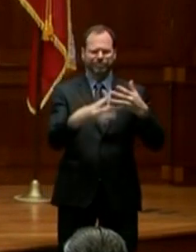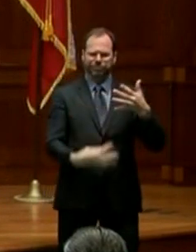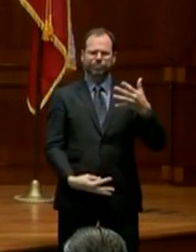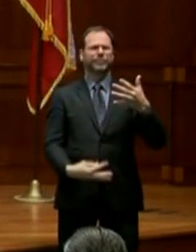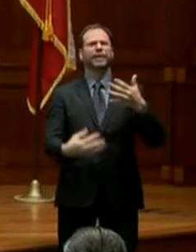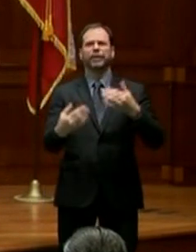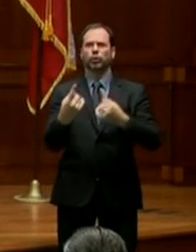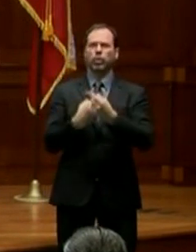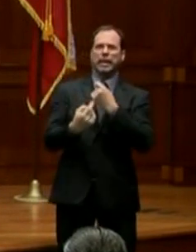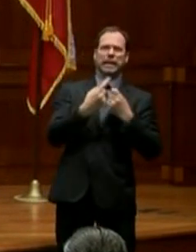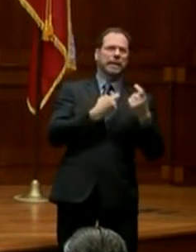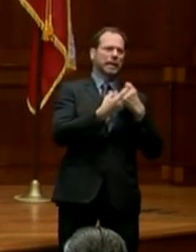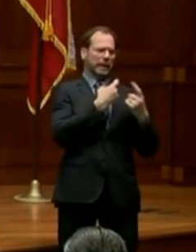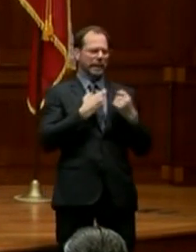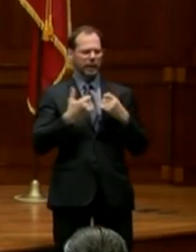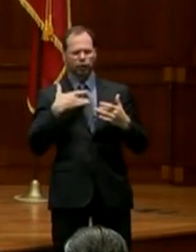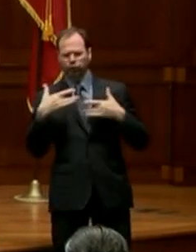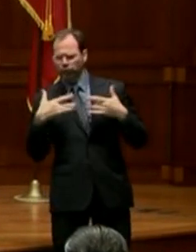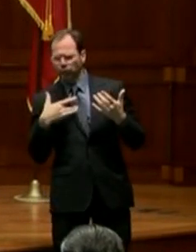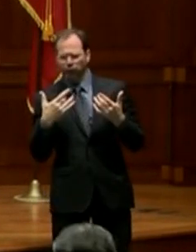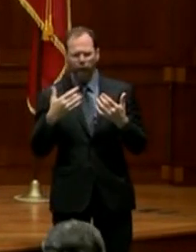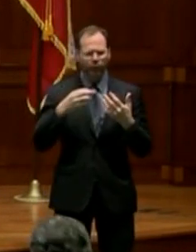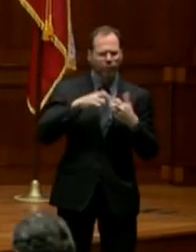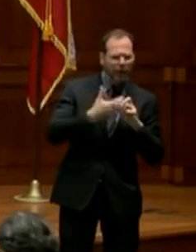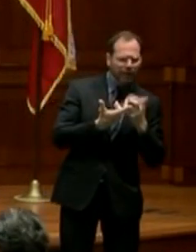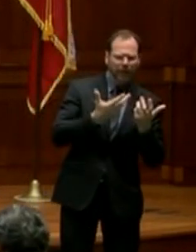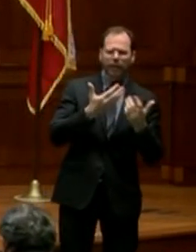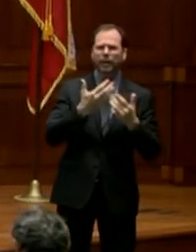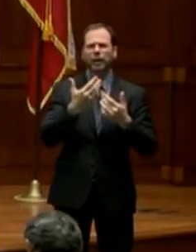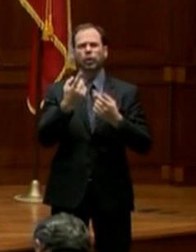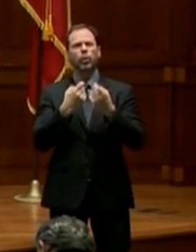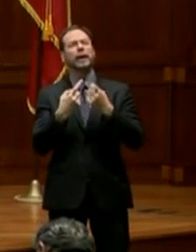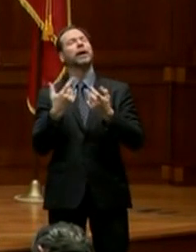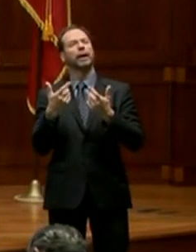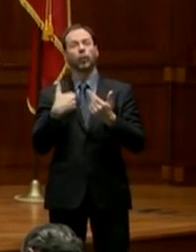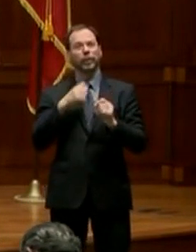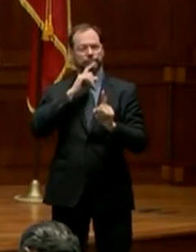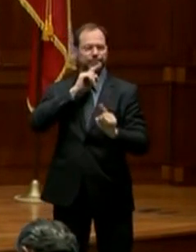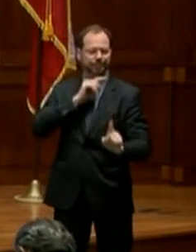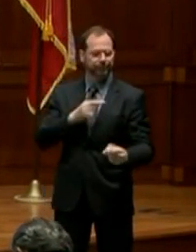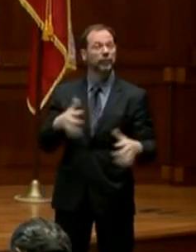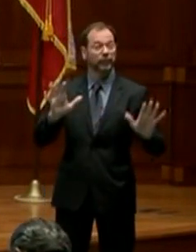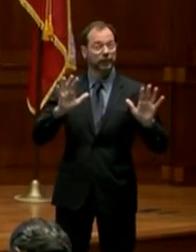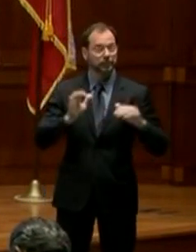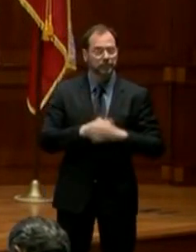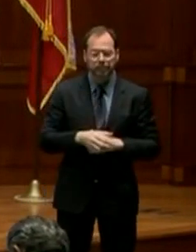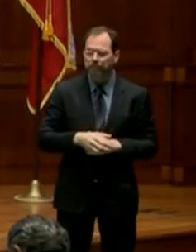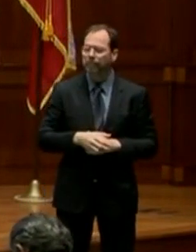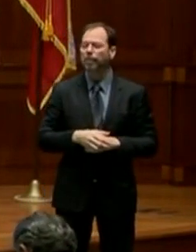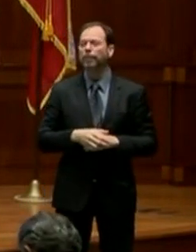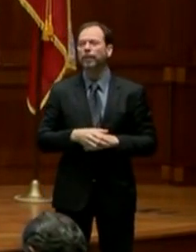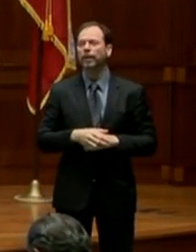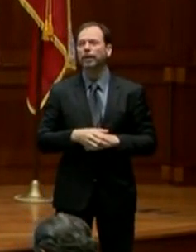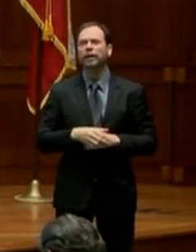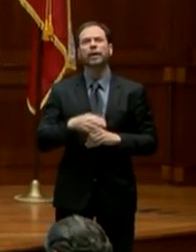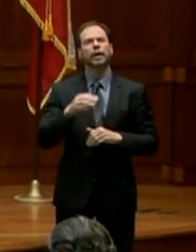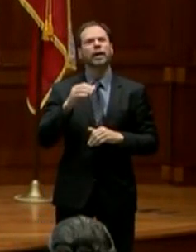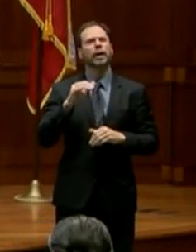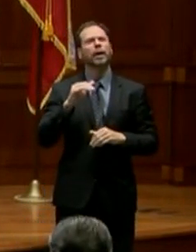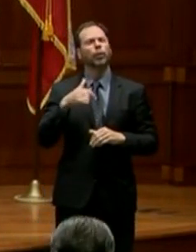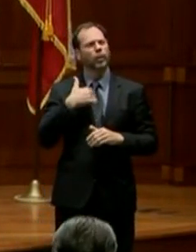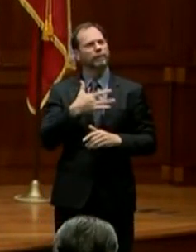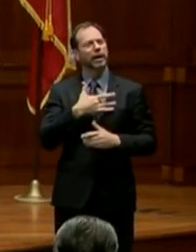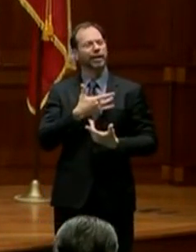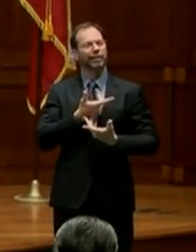concerns or complications or questions they may have had. It's something that we were very, very